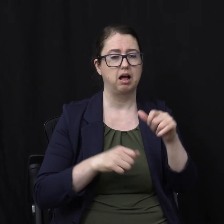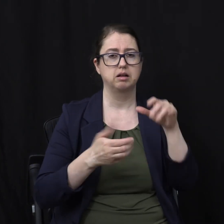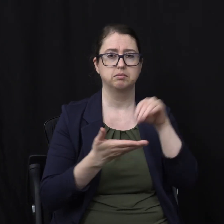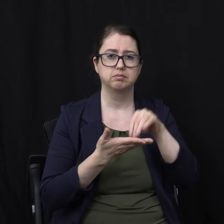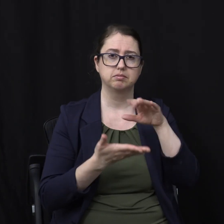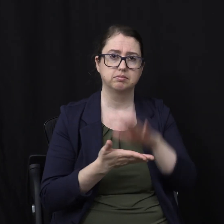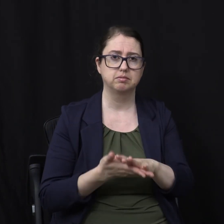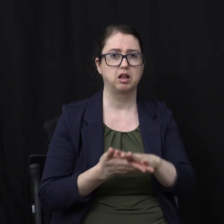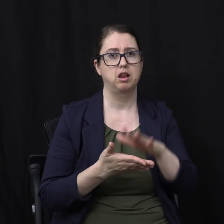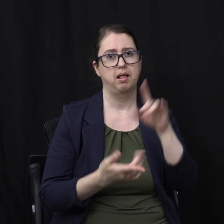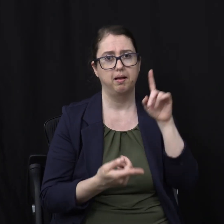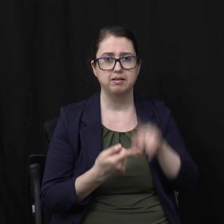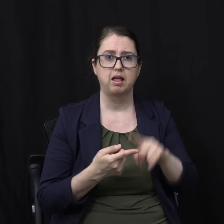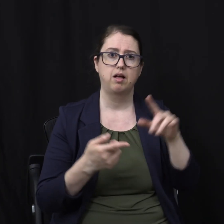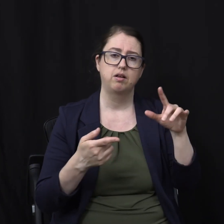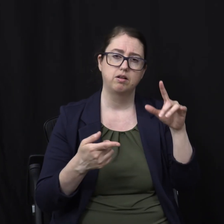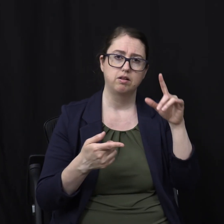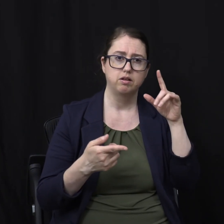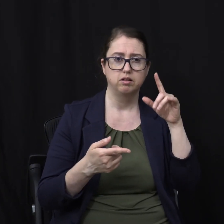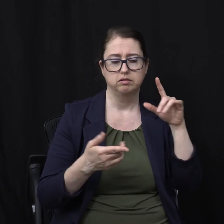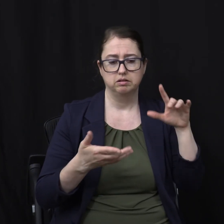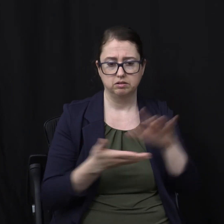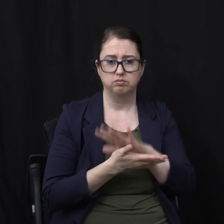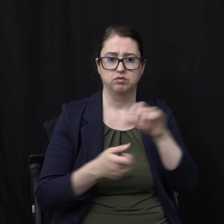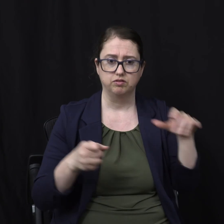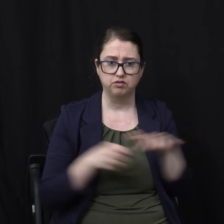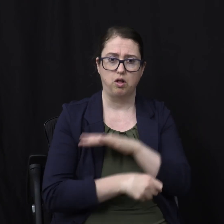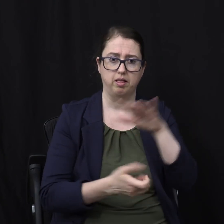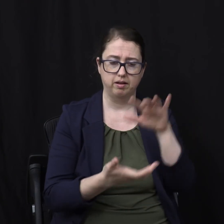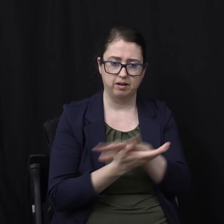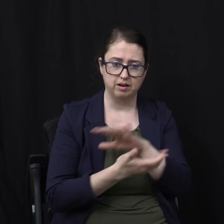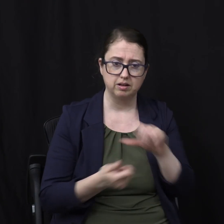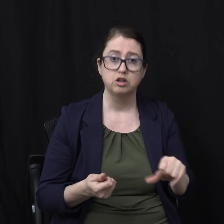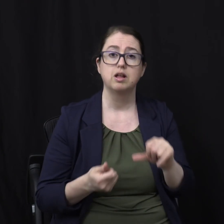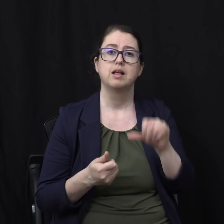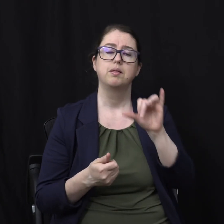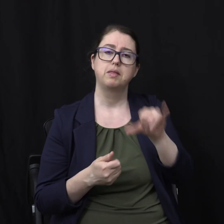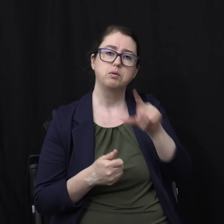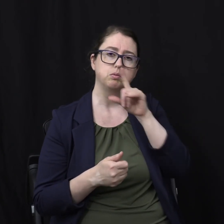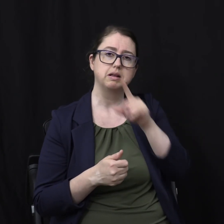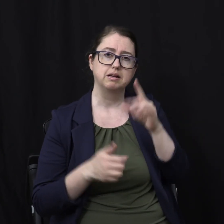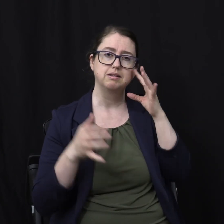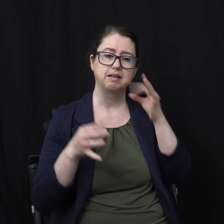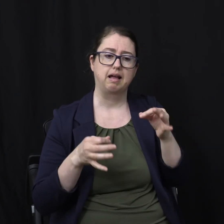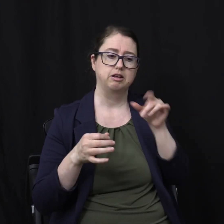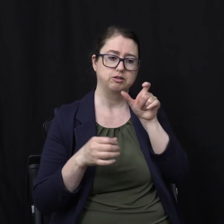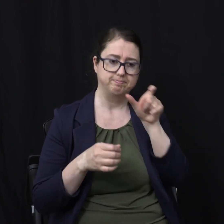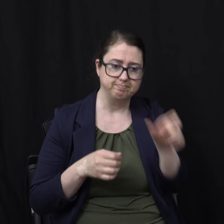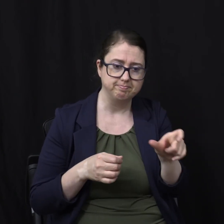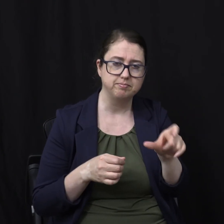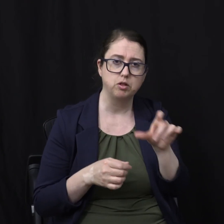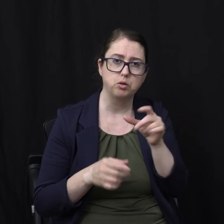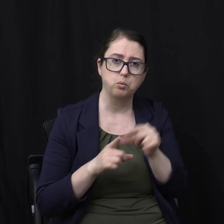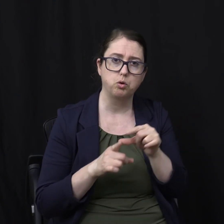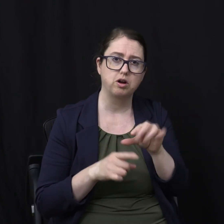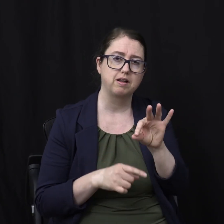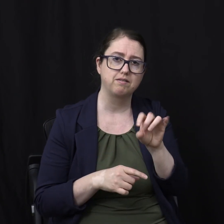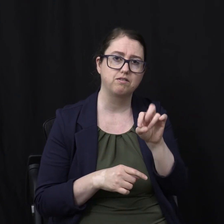preconceived idea About eternally burning hell They threw the word Forever in there But you go back To that Greek You go back to that Hebrew And the Bible doesn't contradict